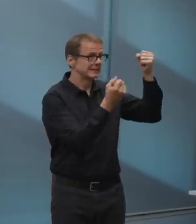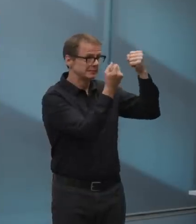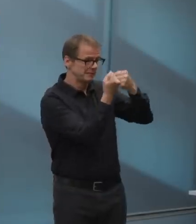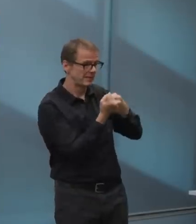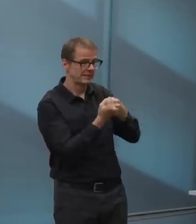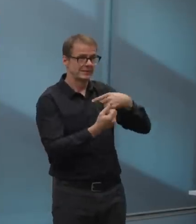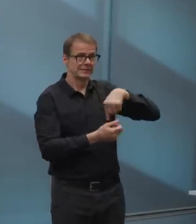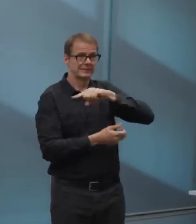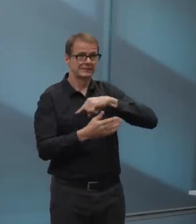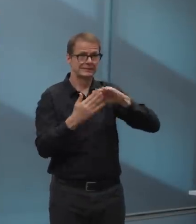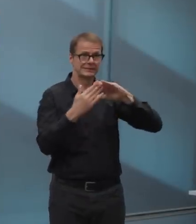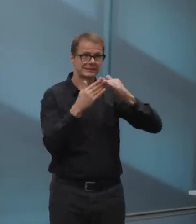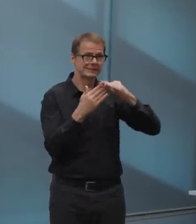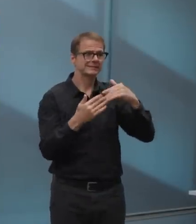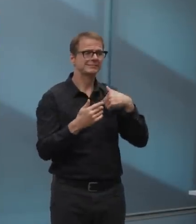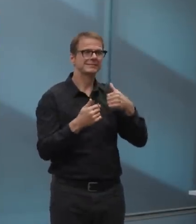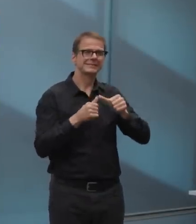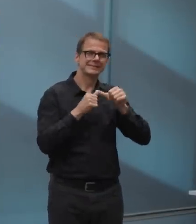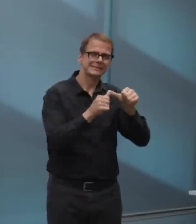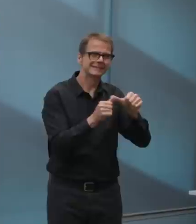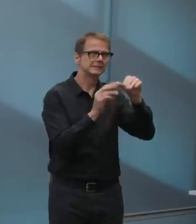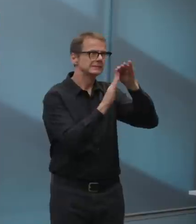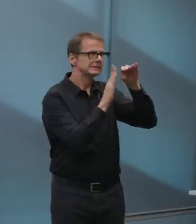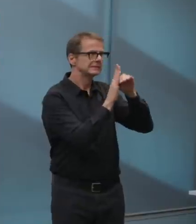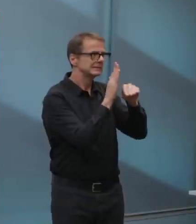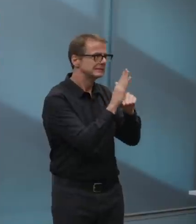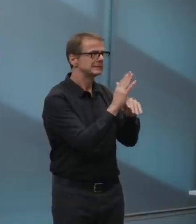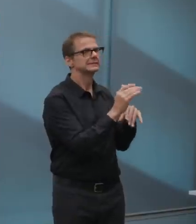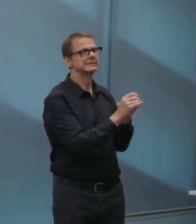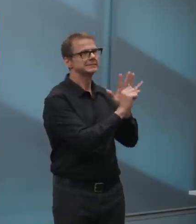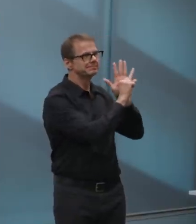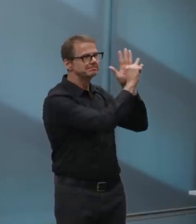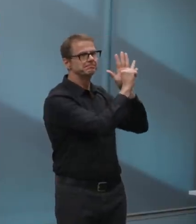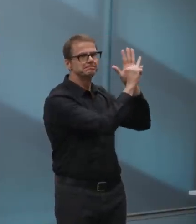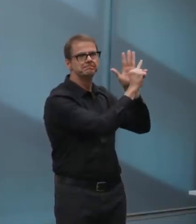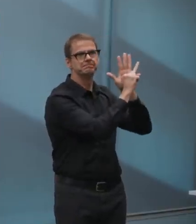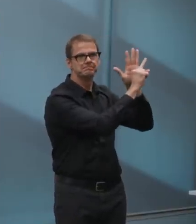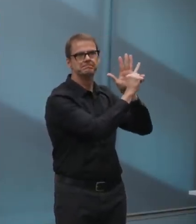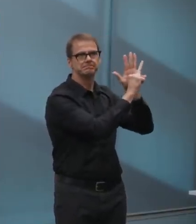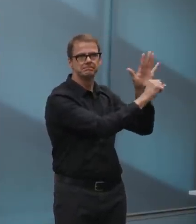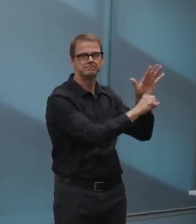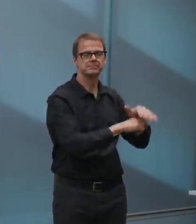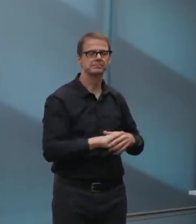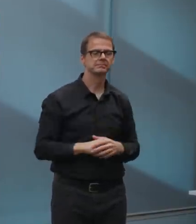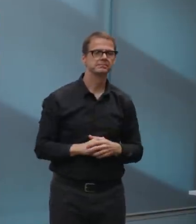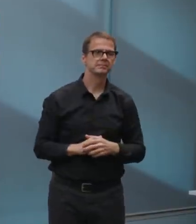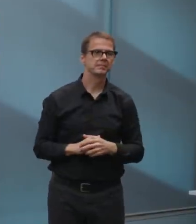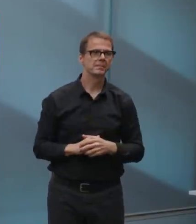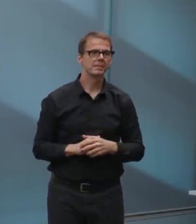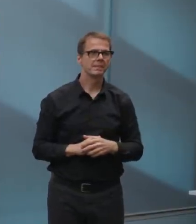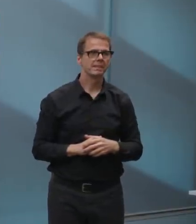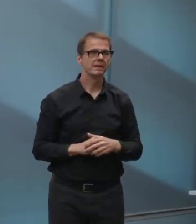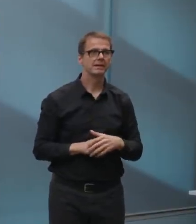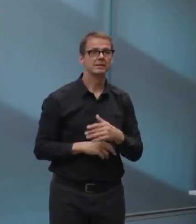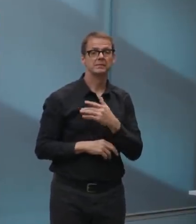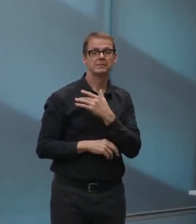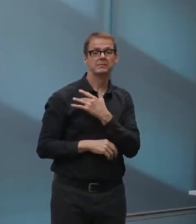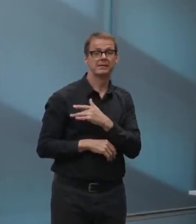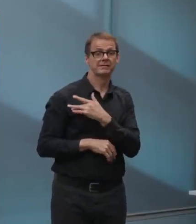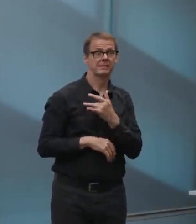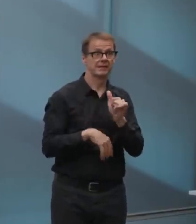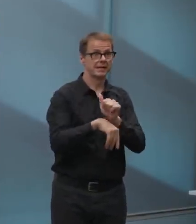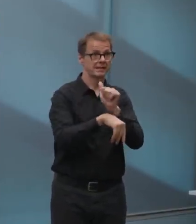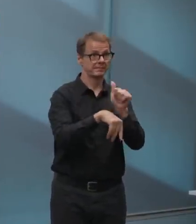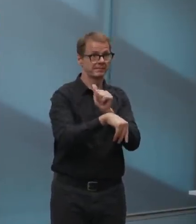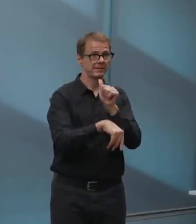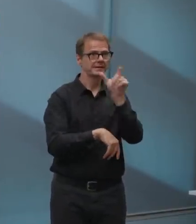quick and complete economic recovery for our province depends immensely on the ability of our